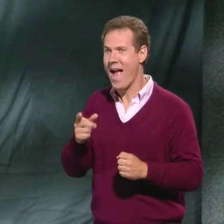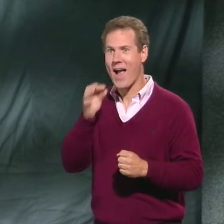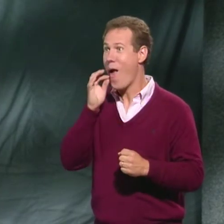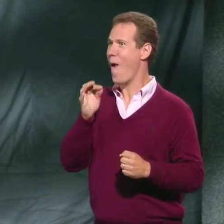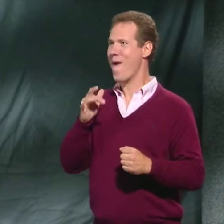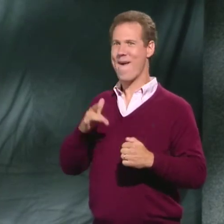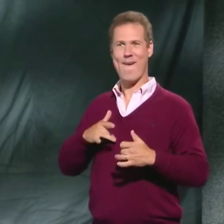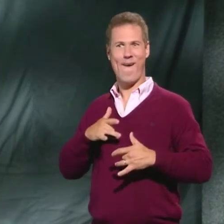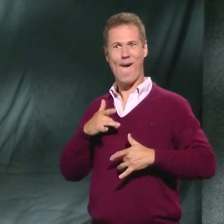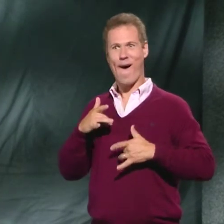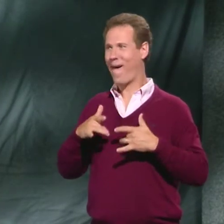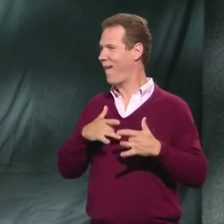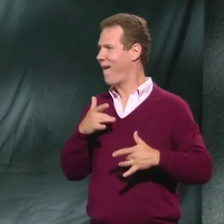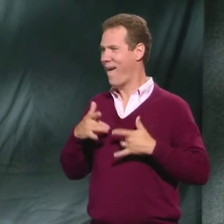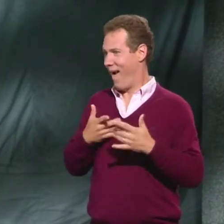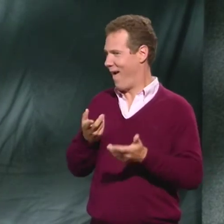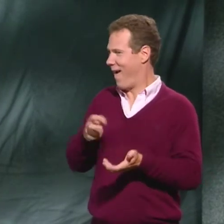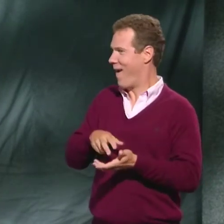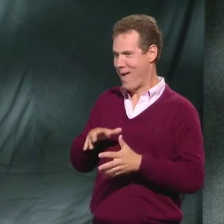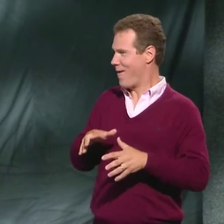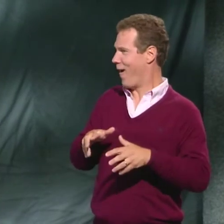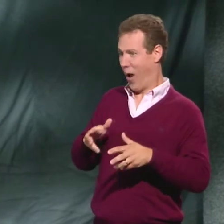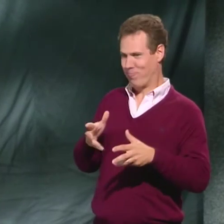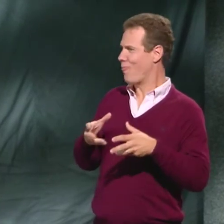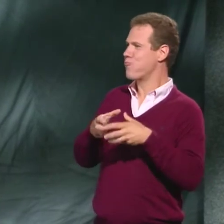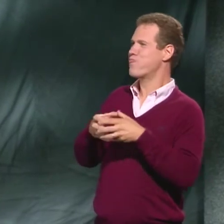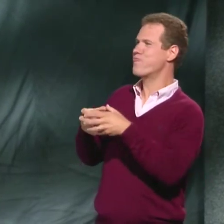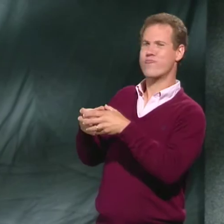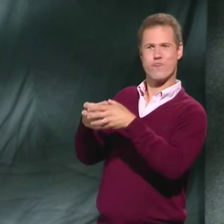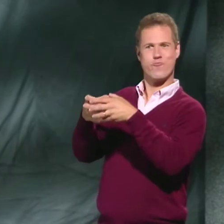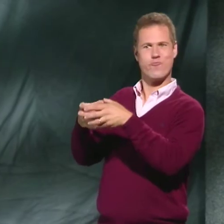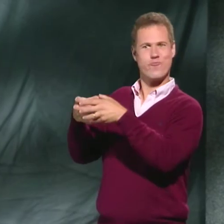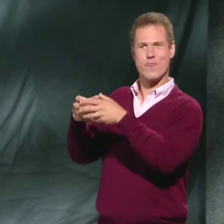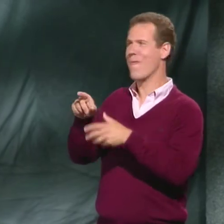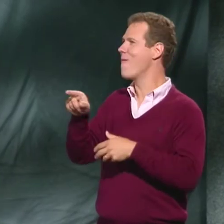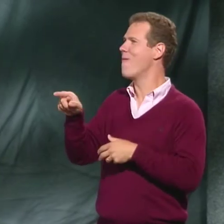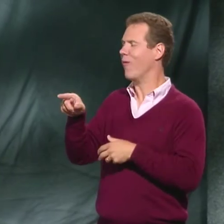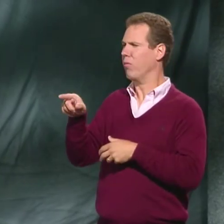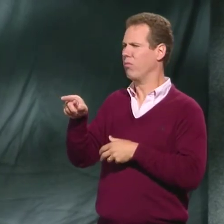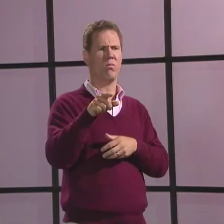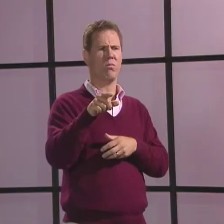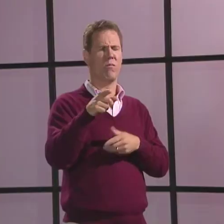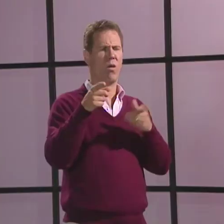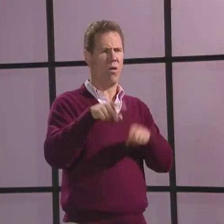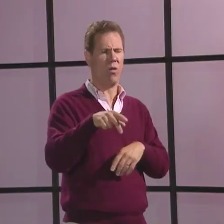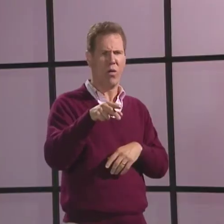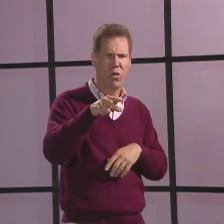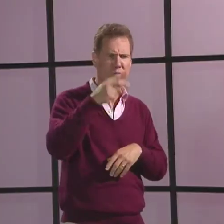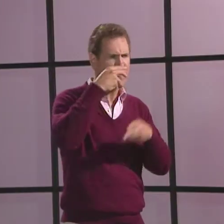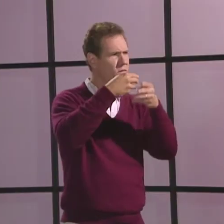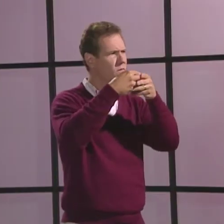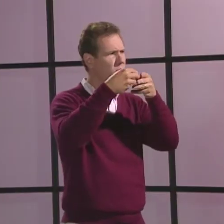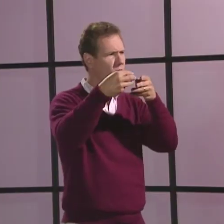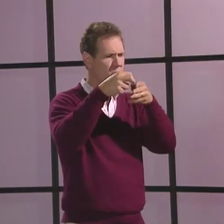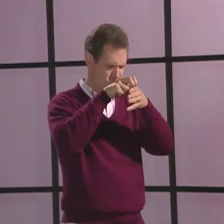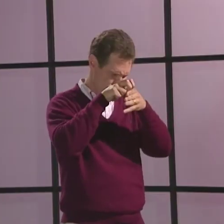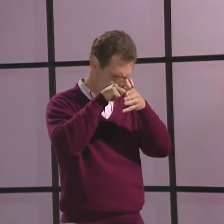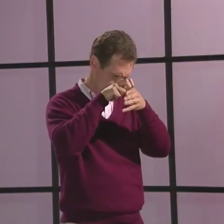dog and the donkey set off on the road down to Bremen. They saw a fence a little while down the road with the rooster sitting on it,